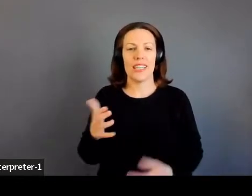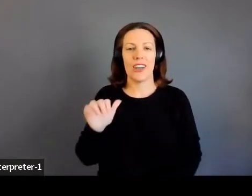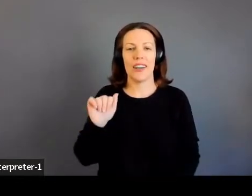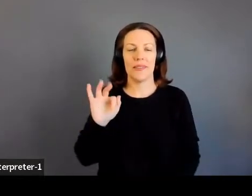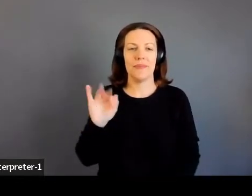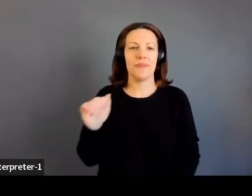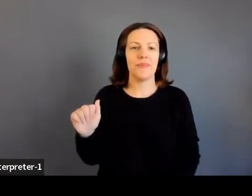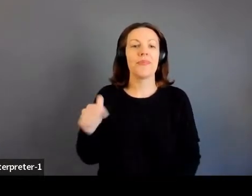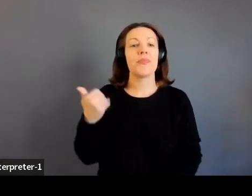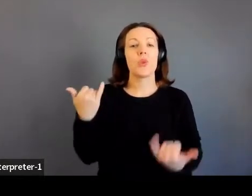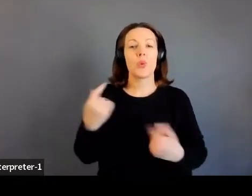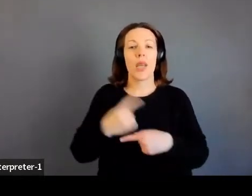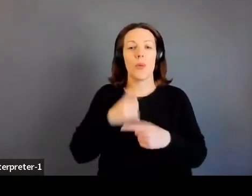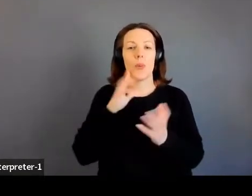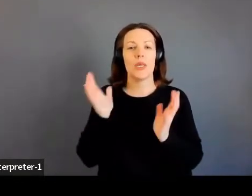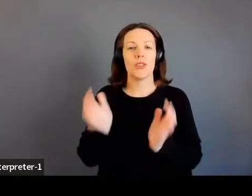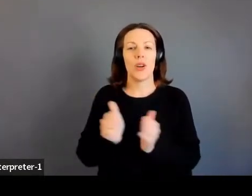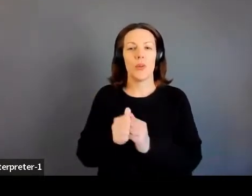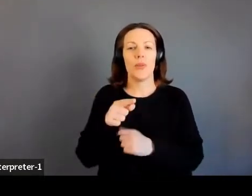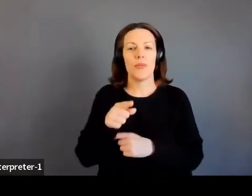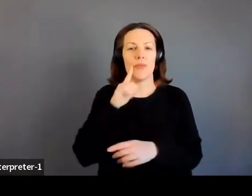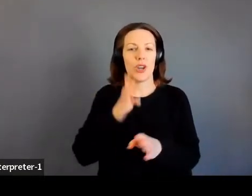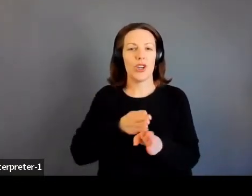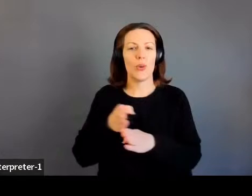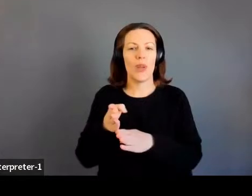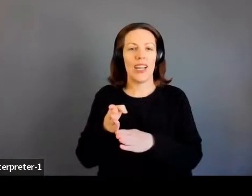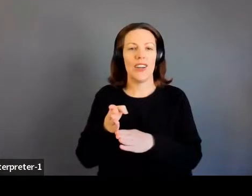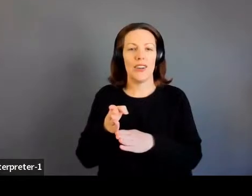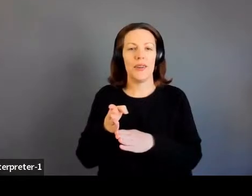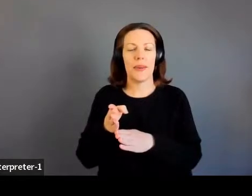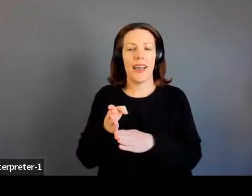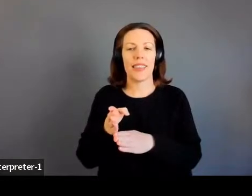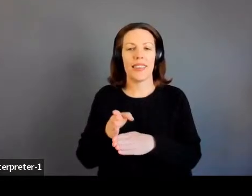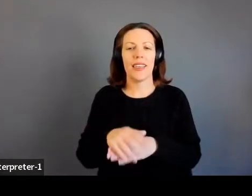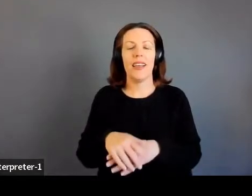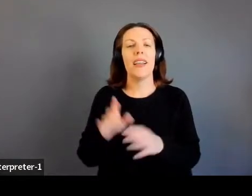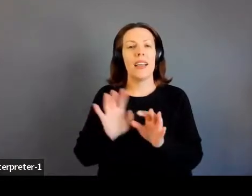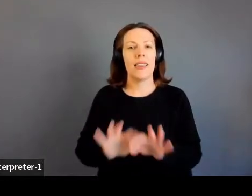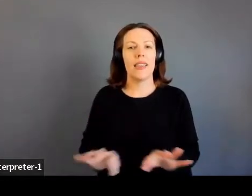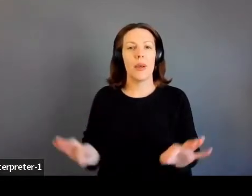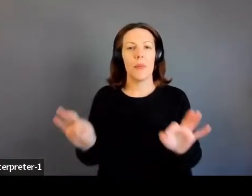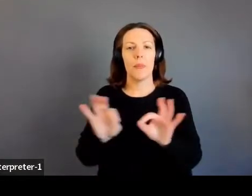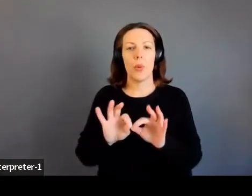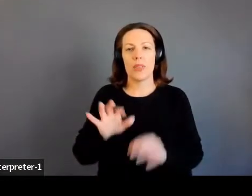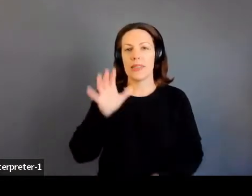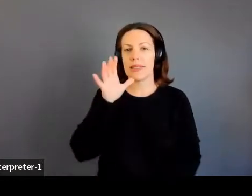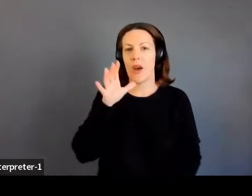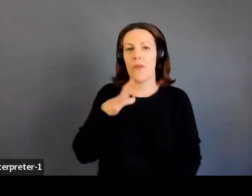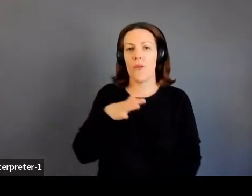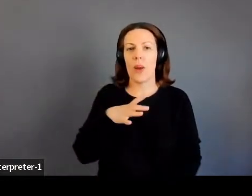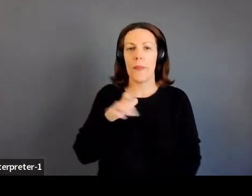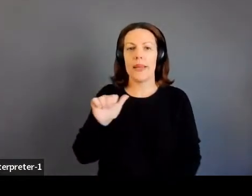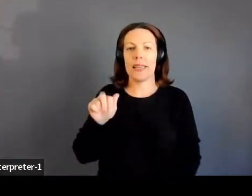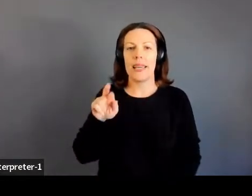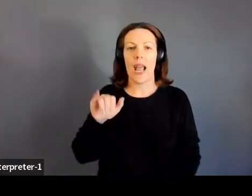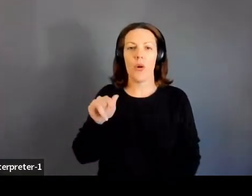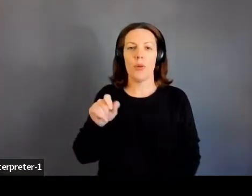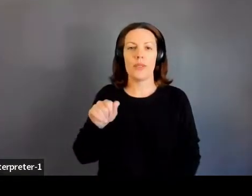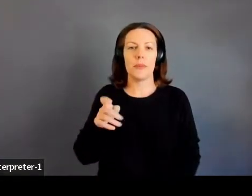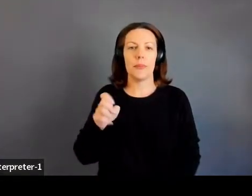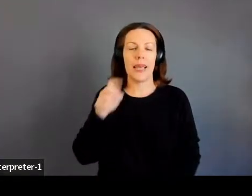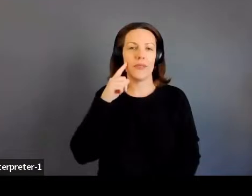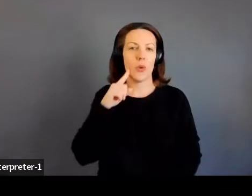be talking with Kelly Girardi about her career path, the importance of women in aerospace in terms of